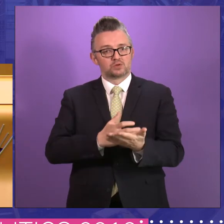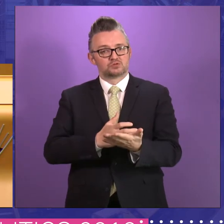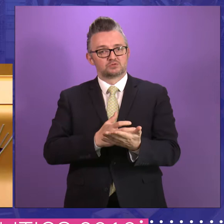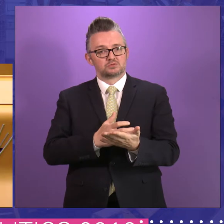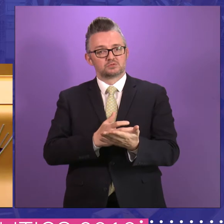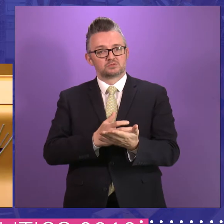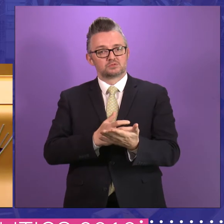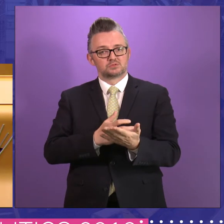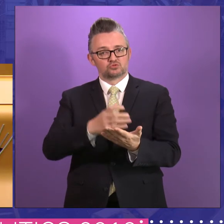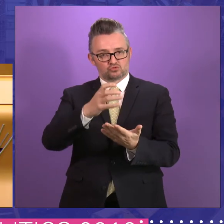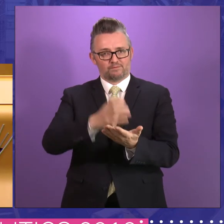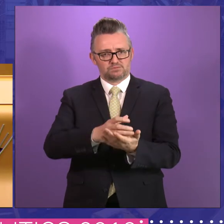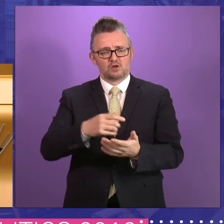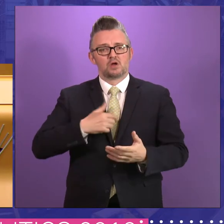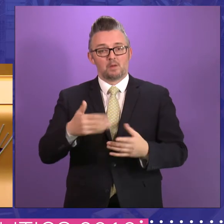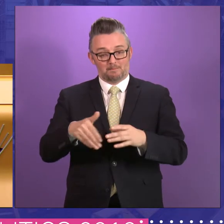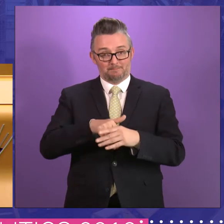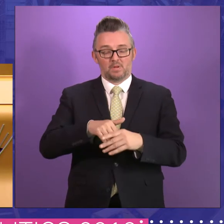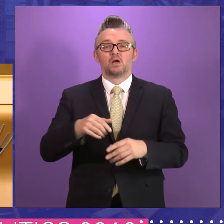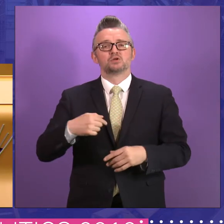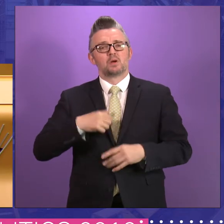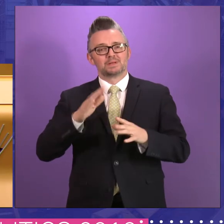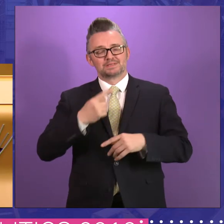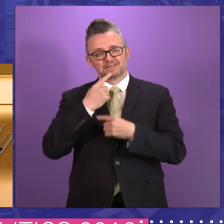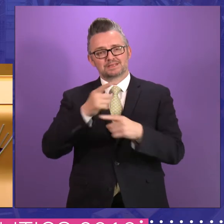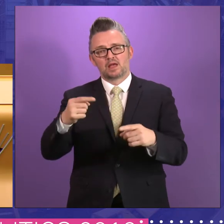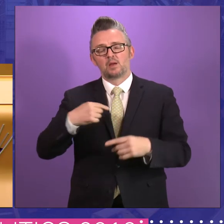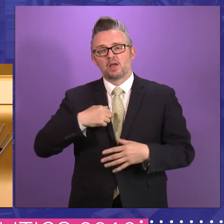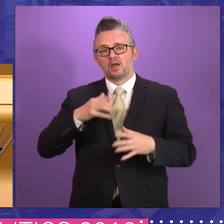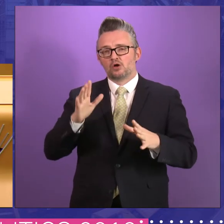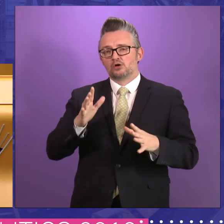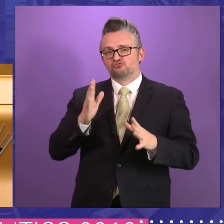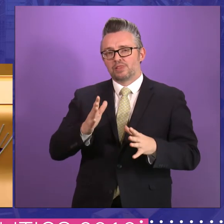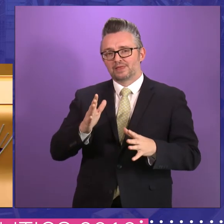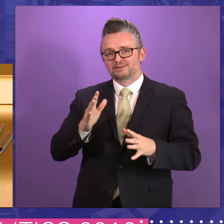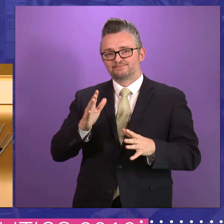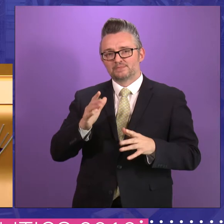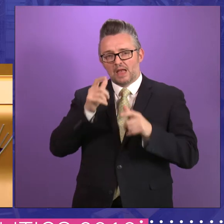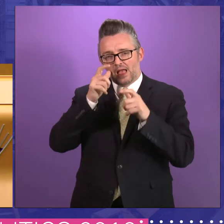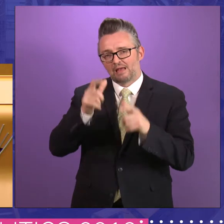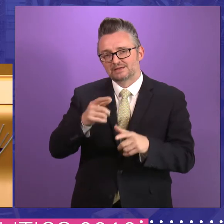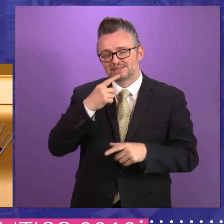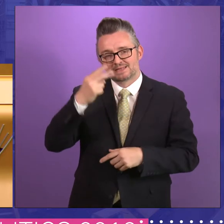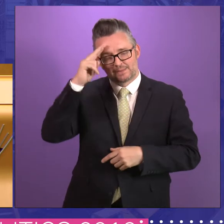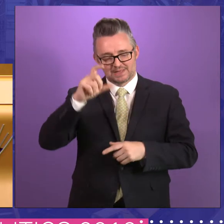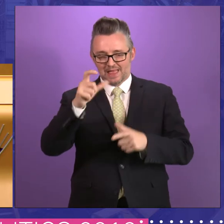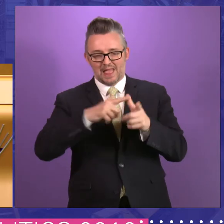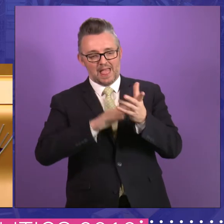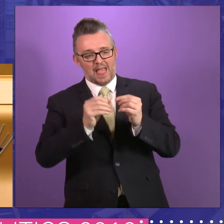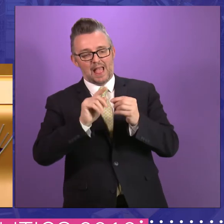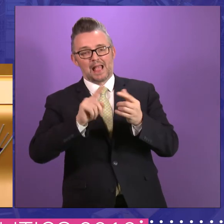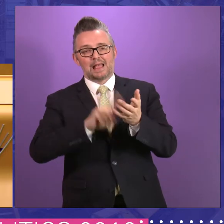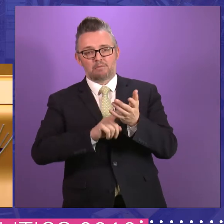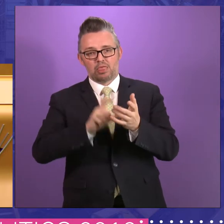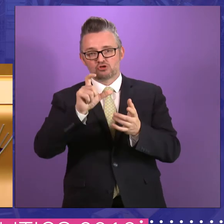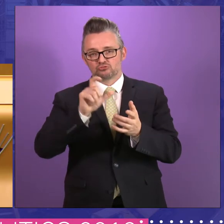got into the CSG. And I have to say, I'm very conscious of big names like Campbell Christie and Kenyon Wright sitting